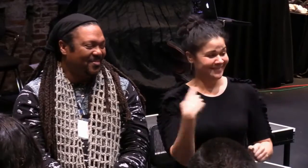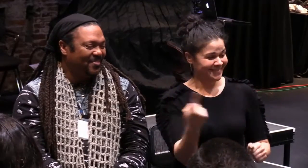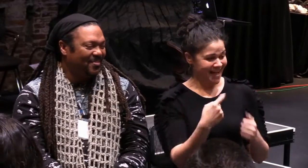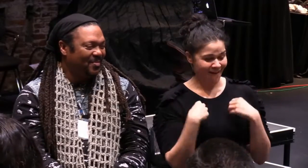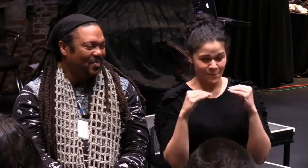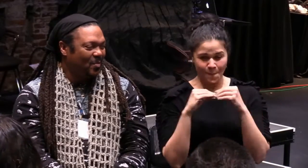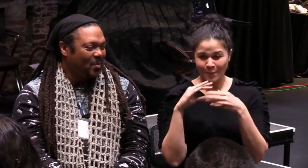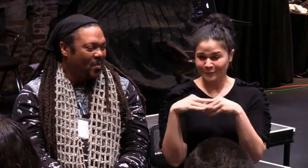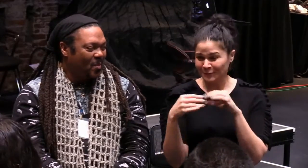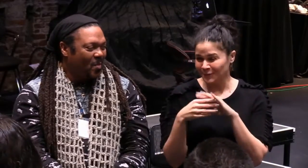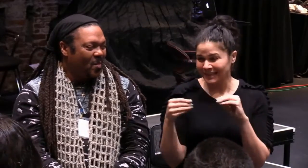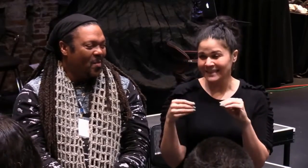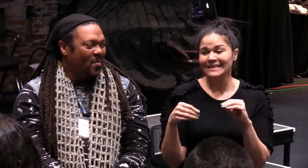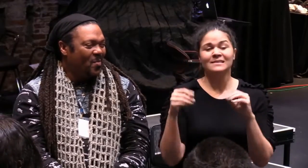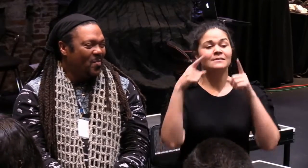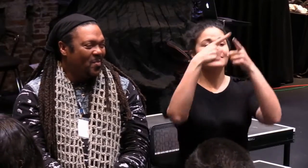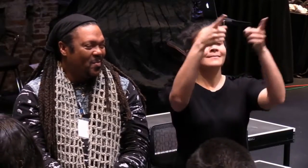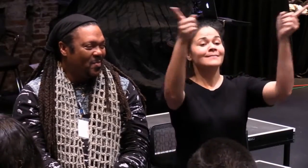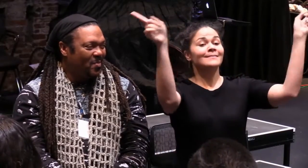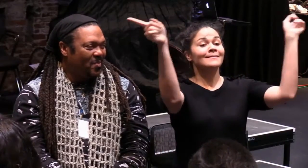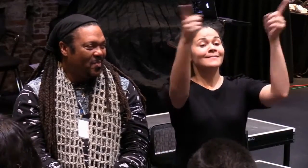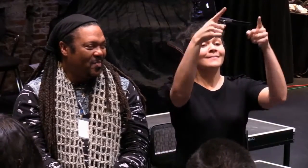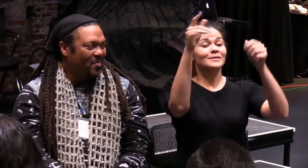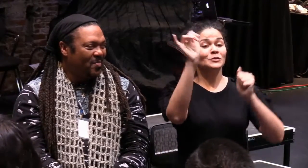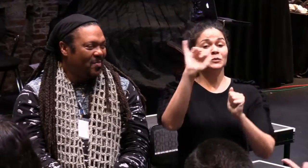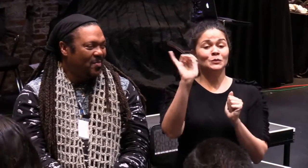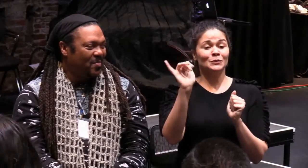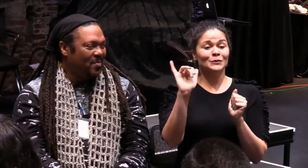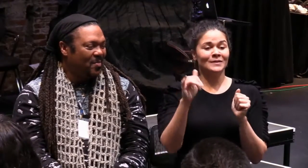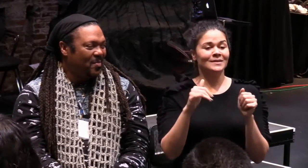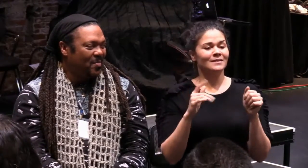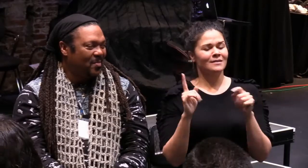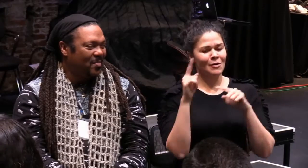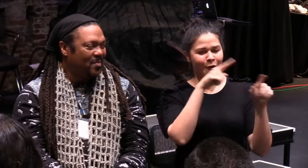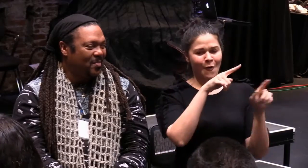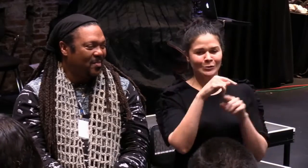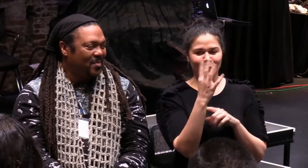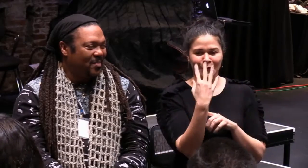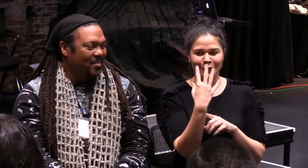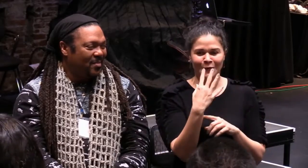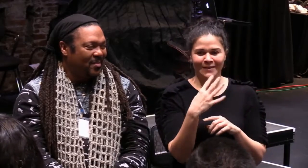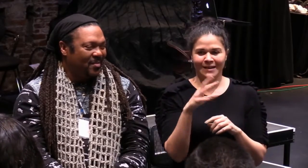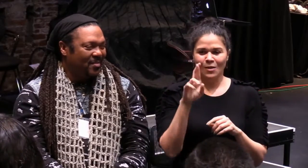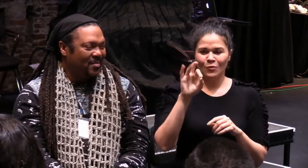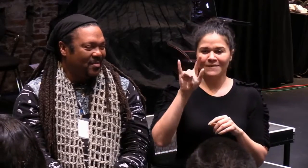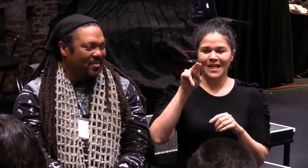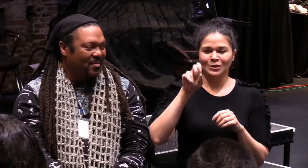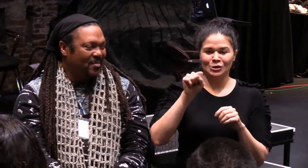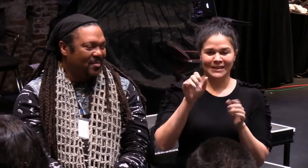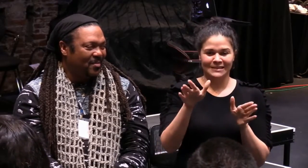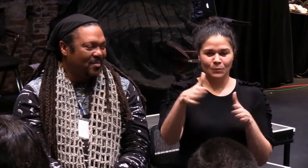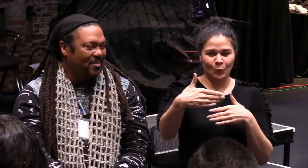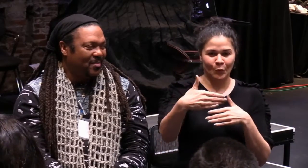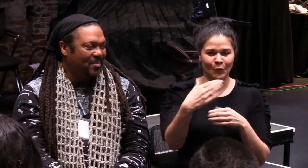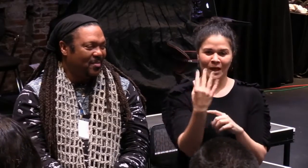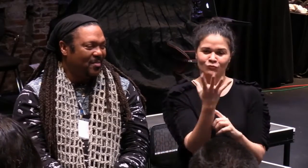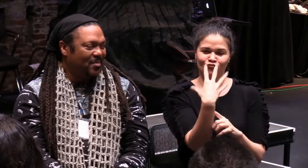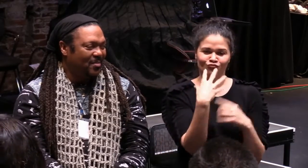for a break. But I know there are so many more things people want to share. So please use the reflection